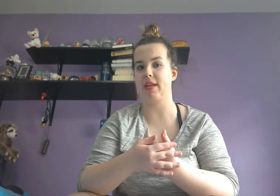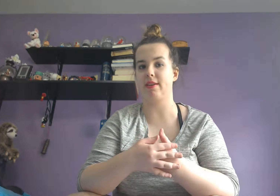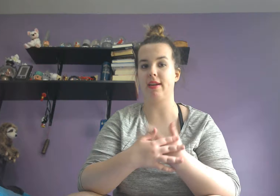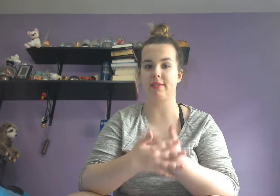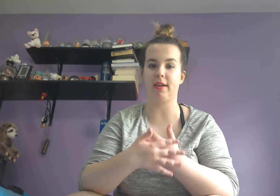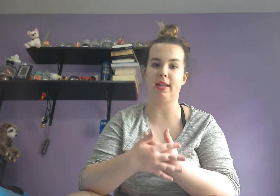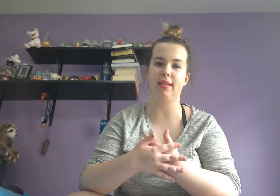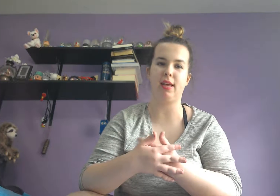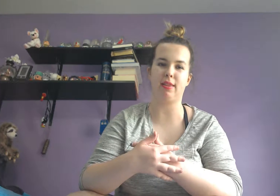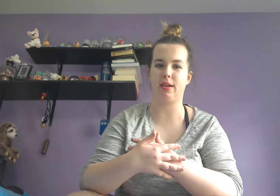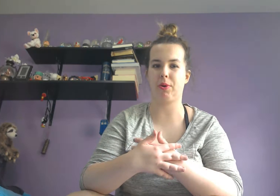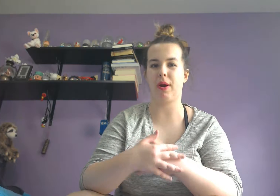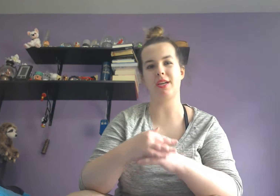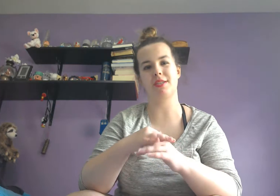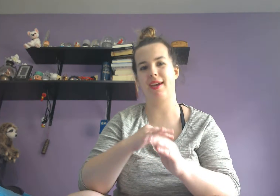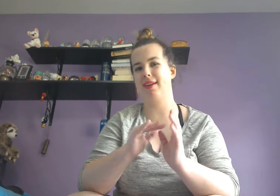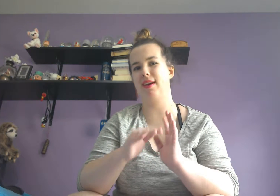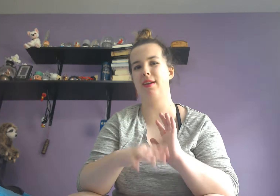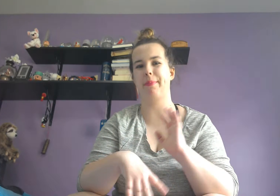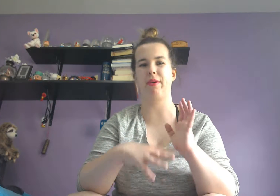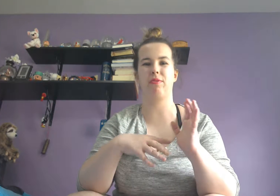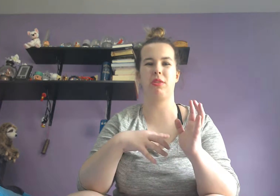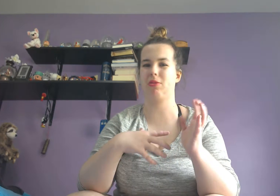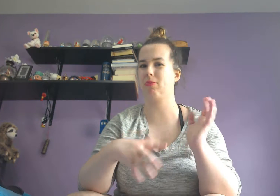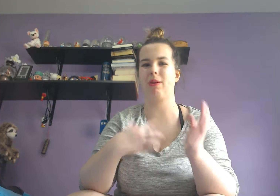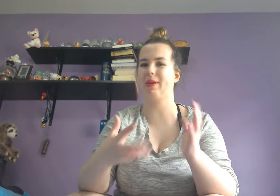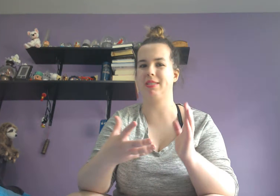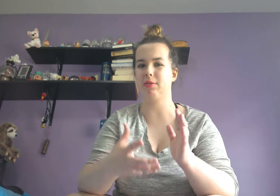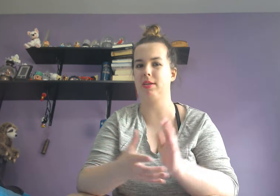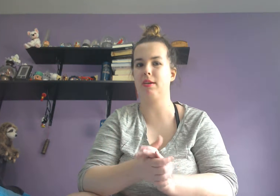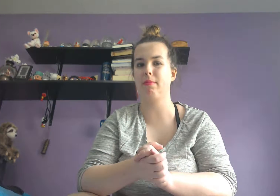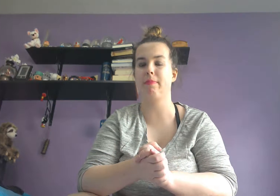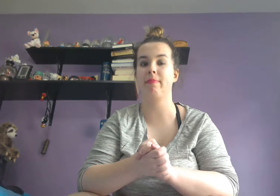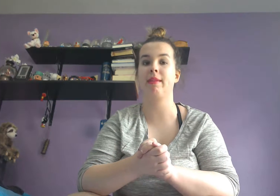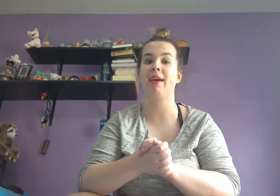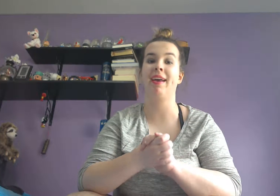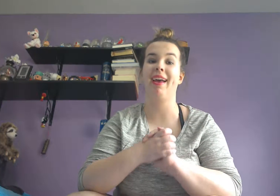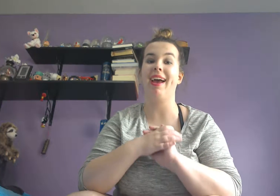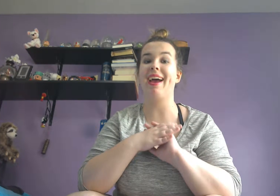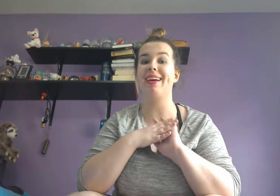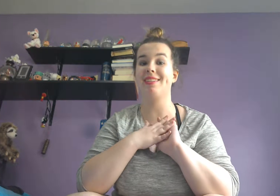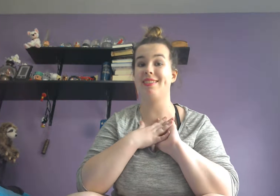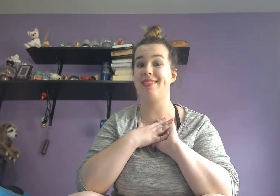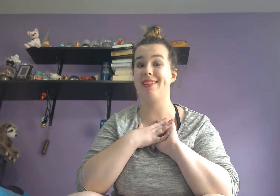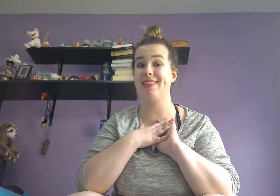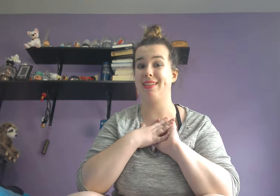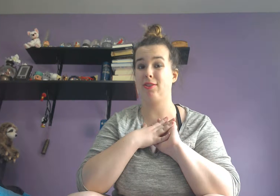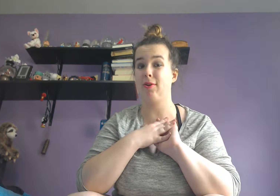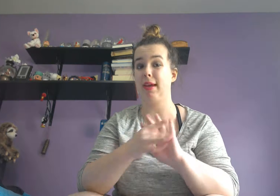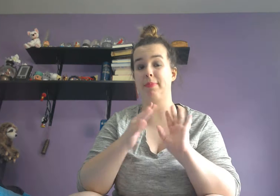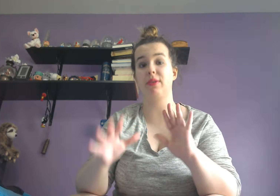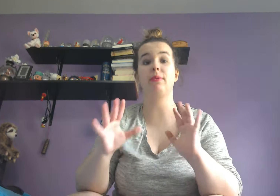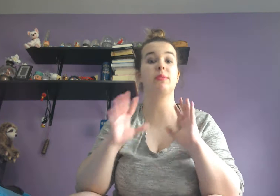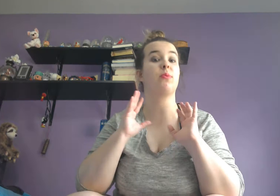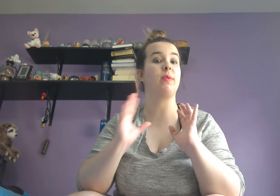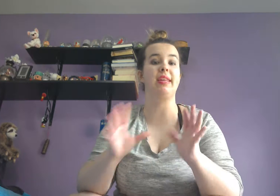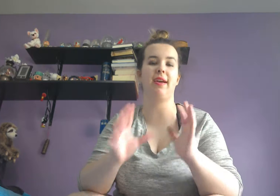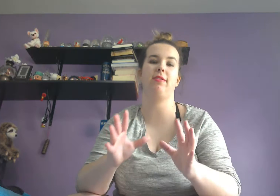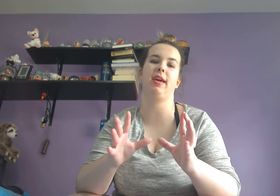the desert island that they crash-landed on about three weeks earlier. And just, this whole episode was really entertaining